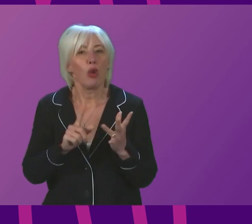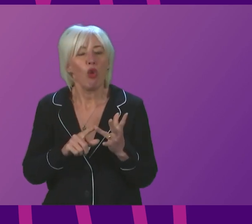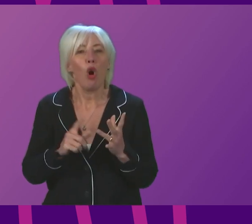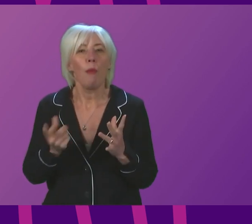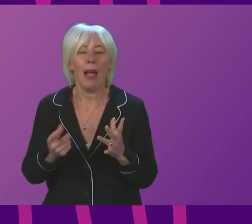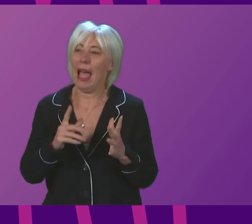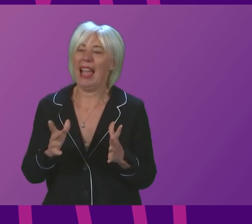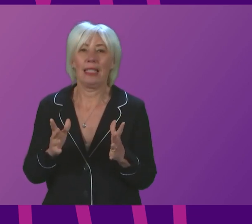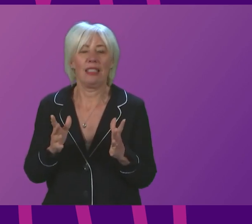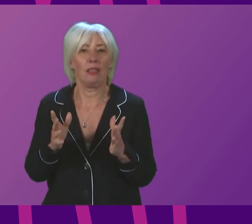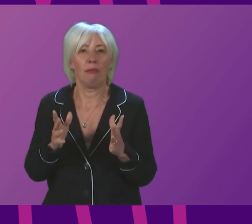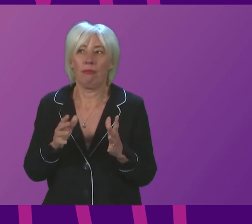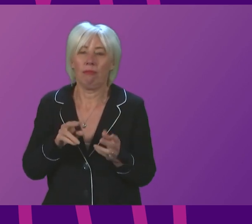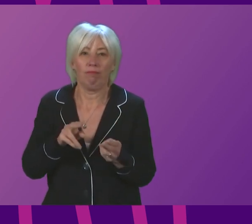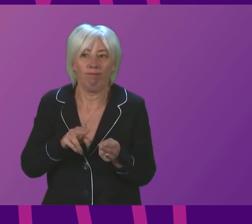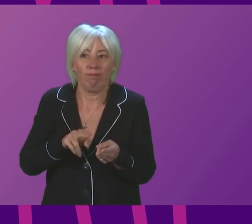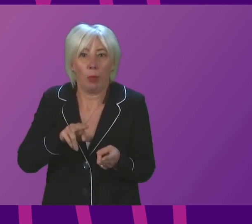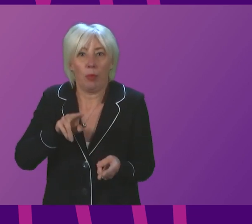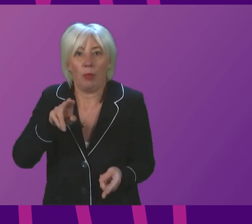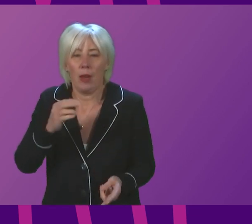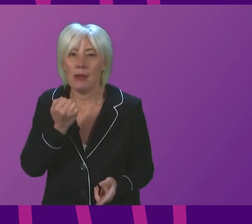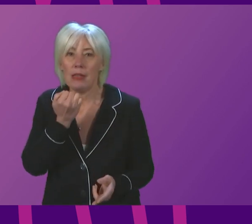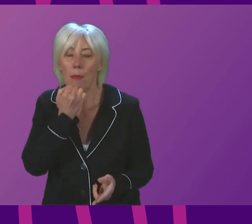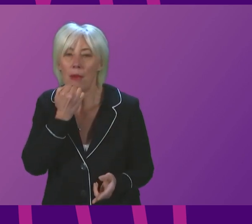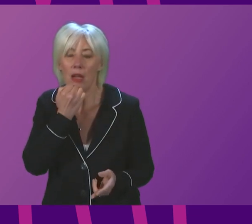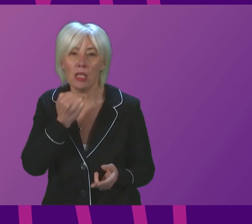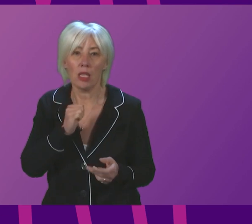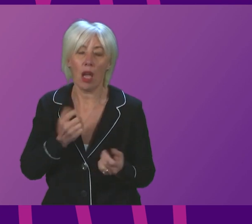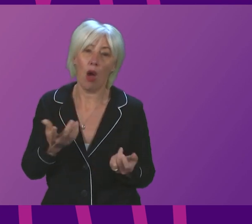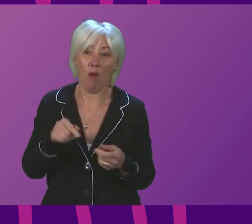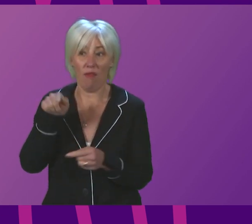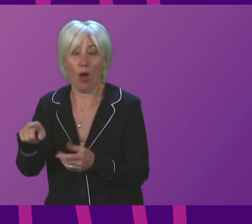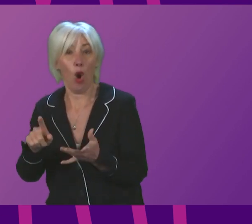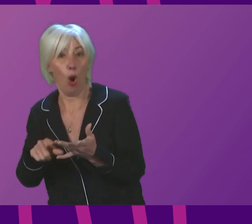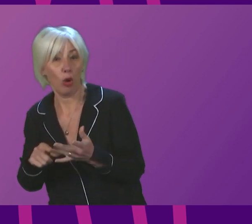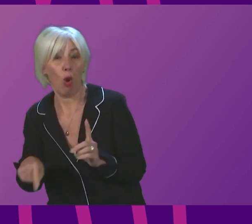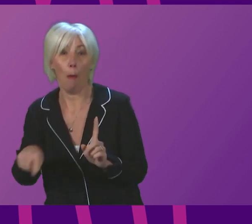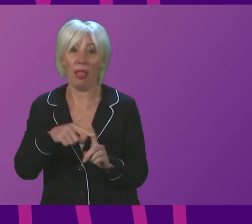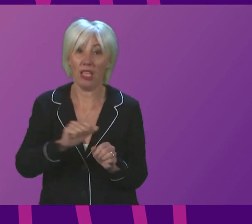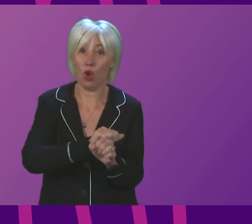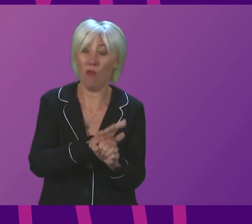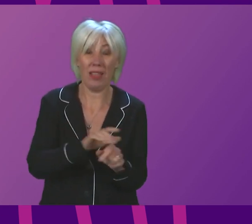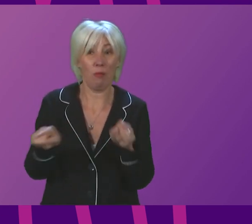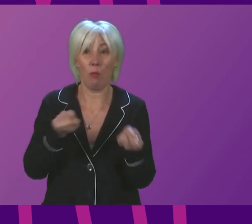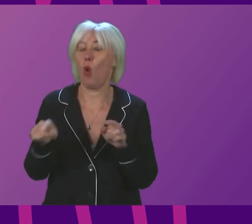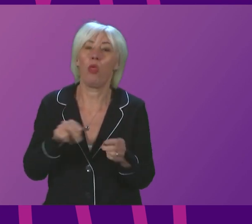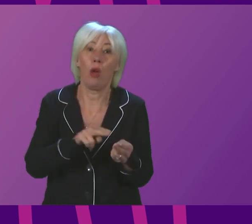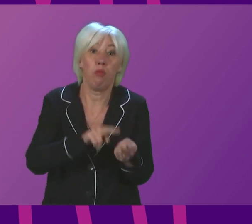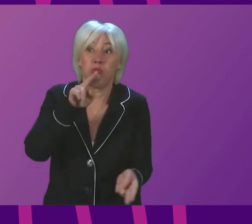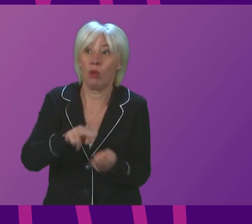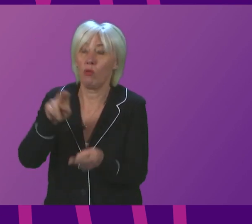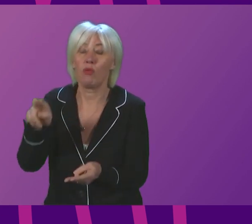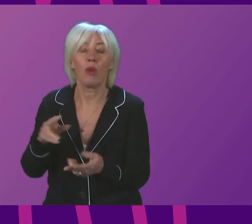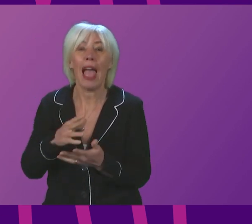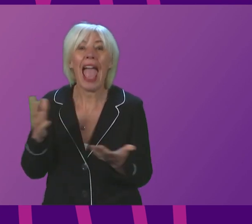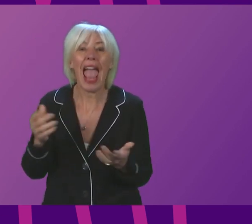continuing high and indeed once again rising number of cases in Scotland overall, our judgment is that it would be inappropriate to lift any of